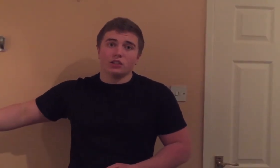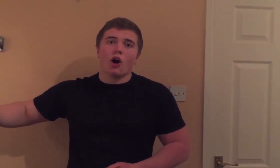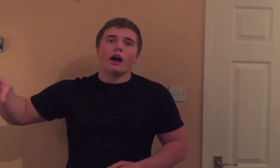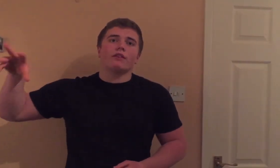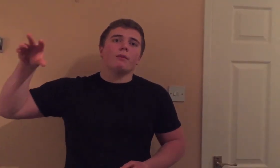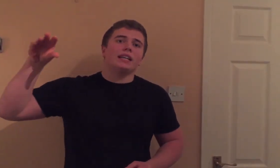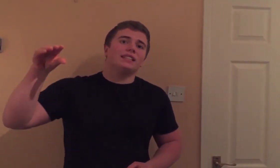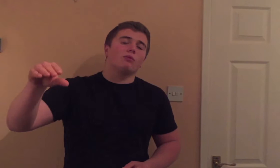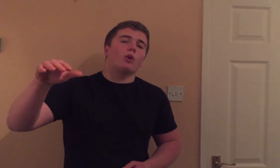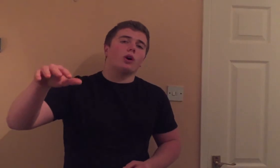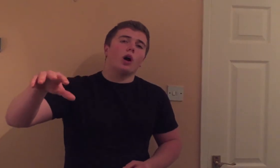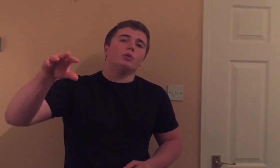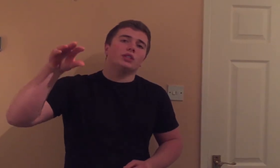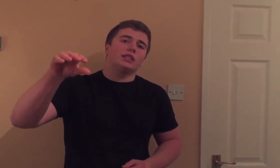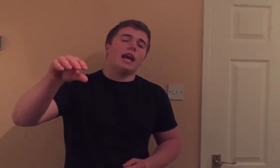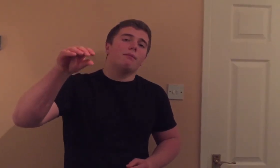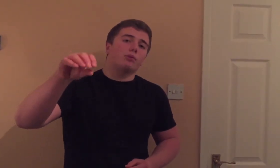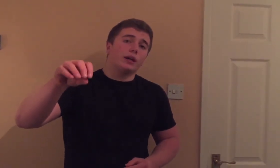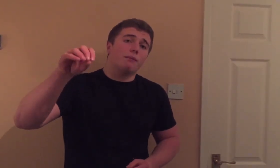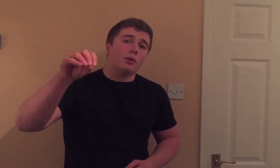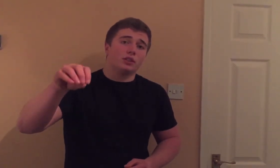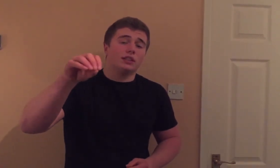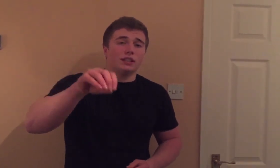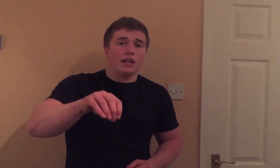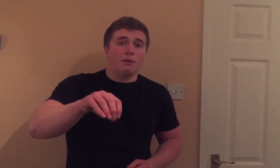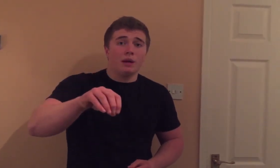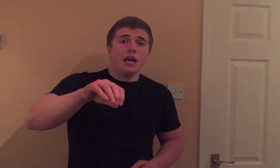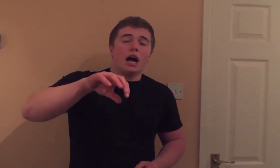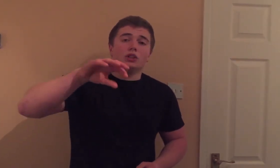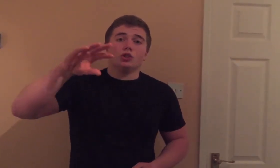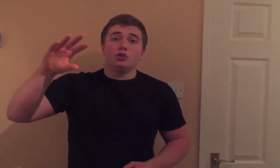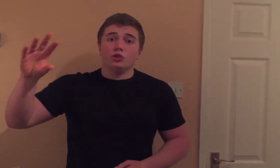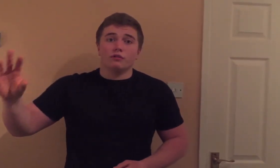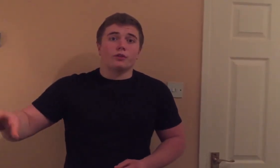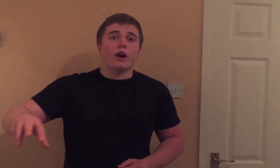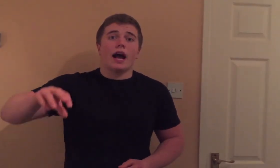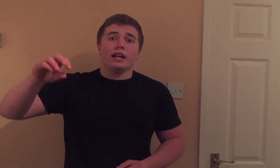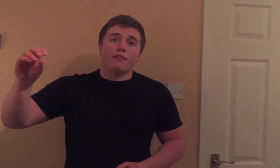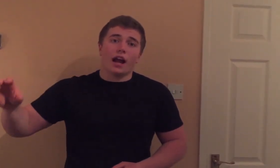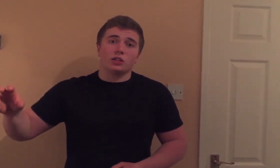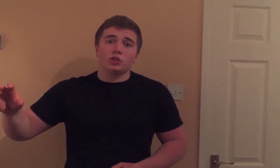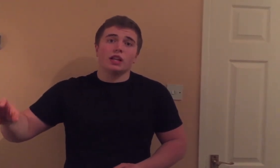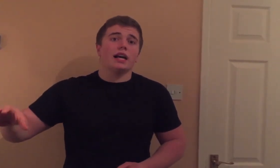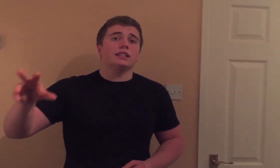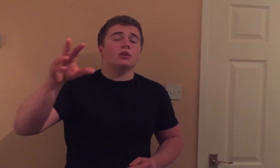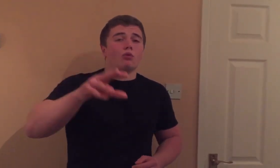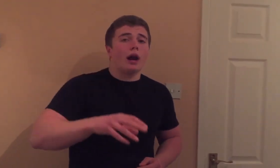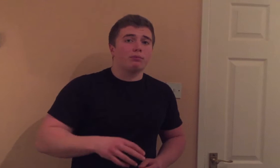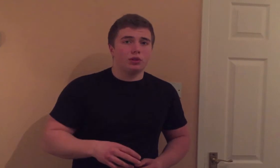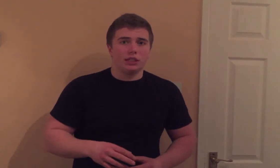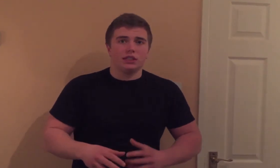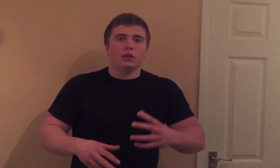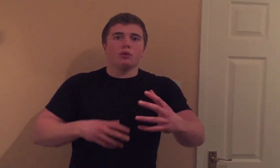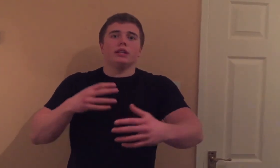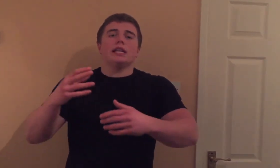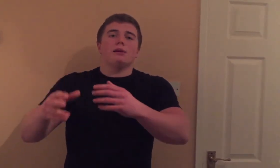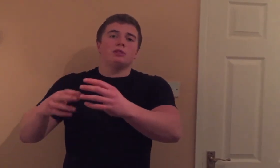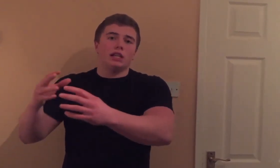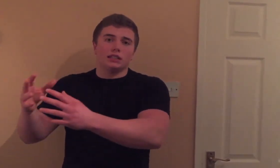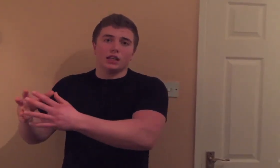However, my workout will stay pretty much the same. I'll just use a variety of exercises and rep ranges to really keep changing